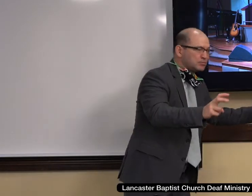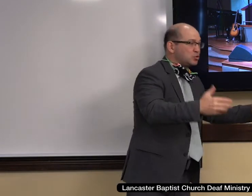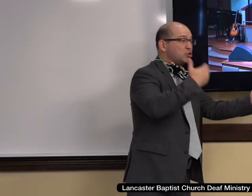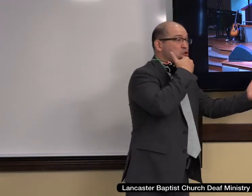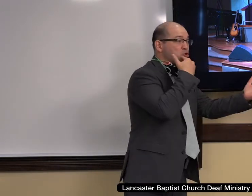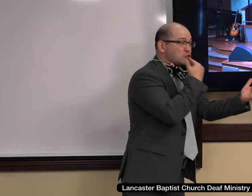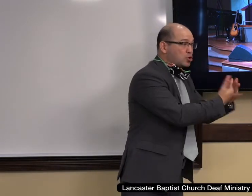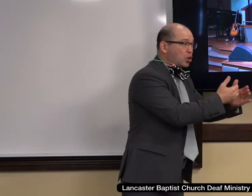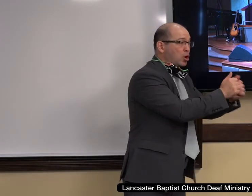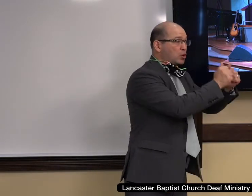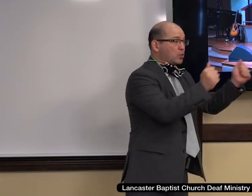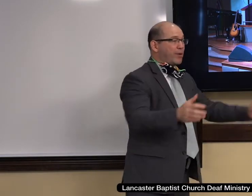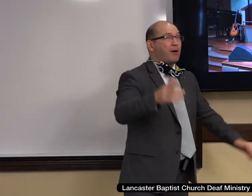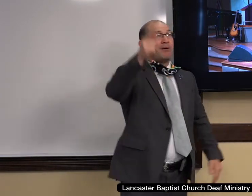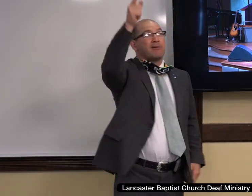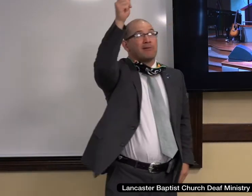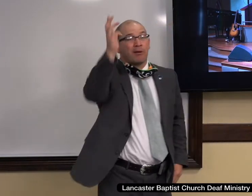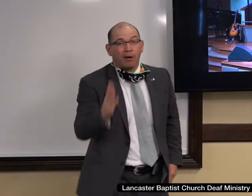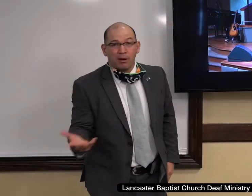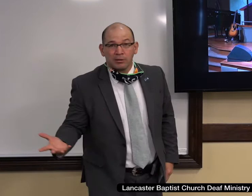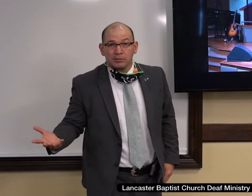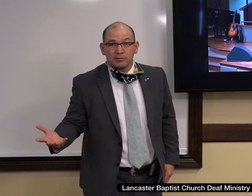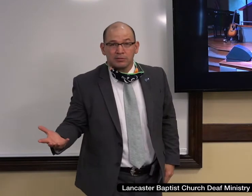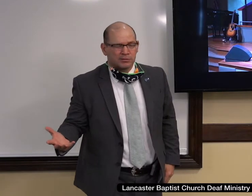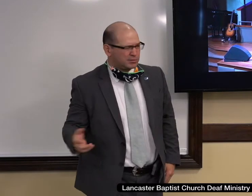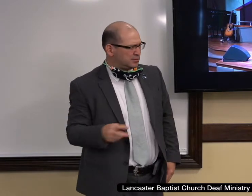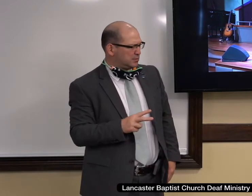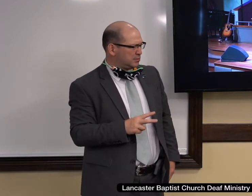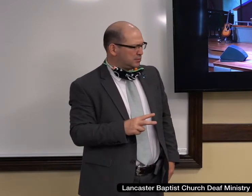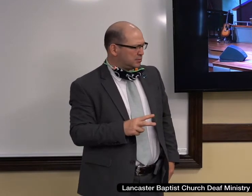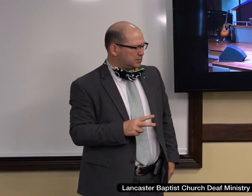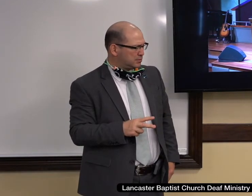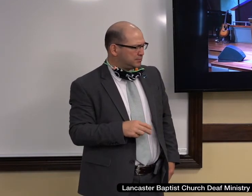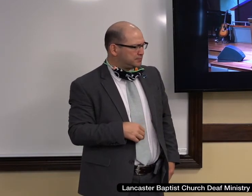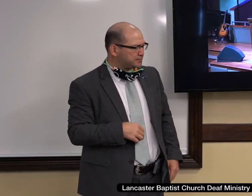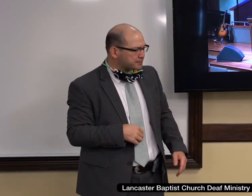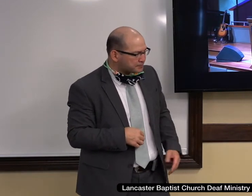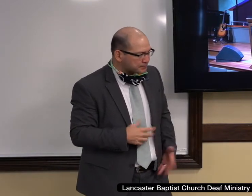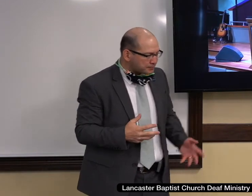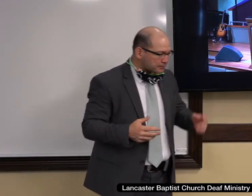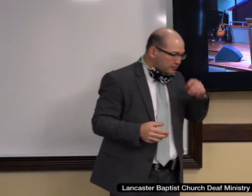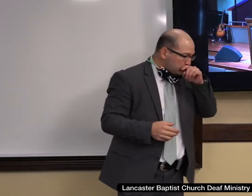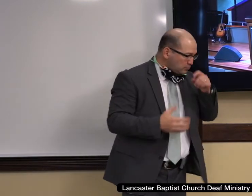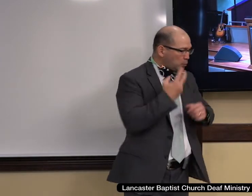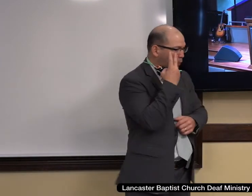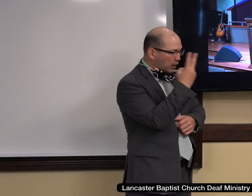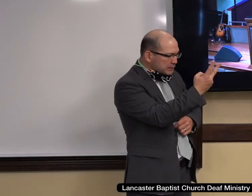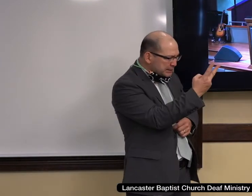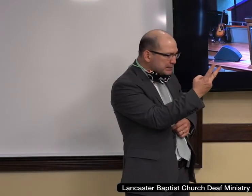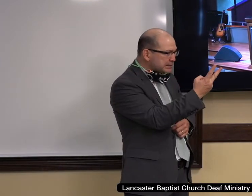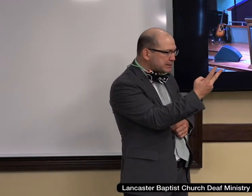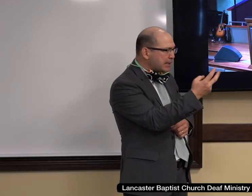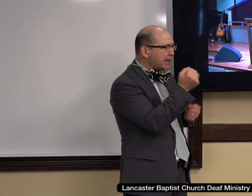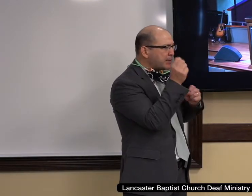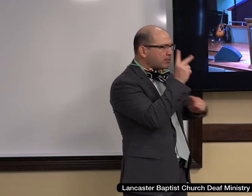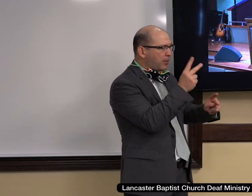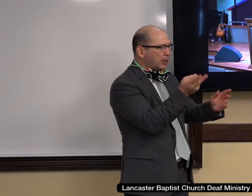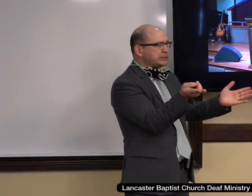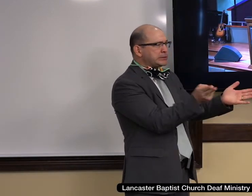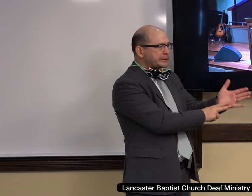Humanist Manifesto 3, you will find the signatures of those that are in the highest levels of academia in the United